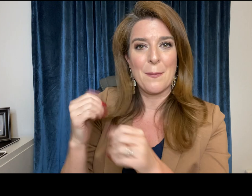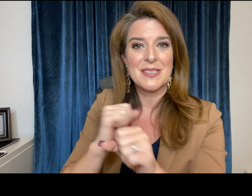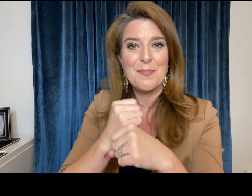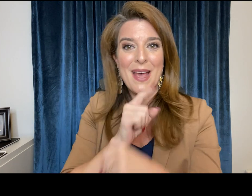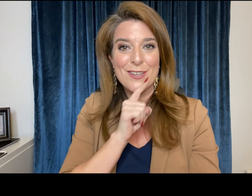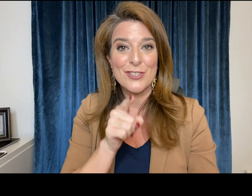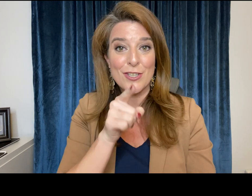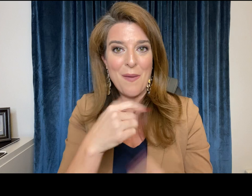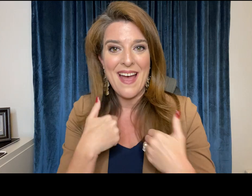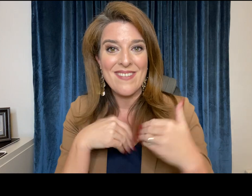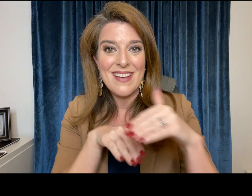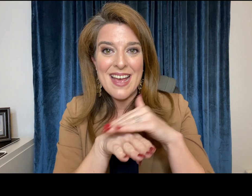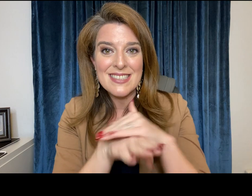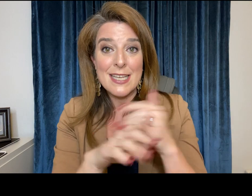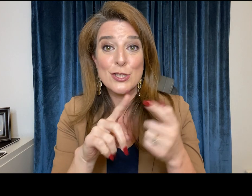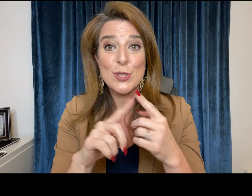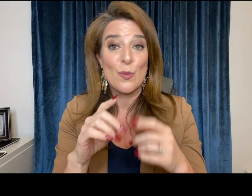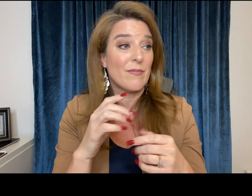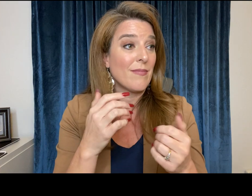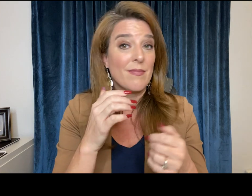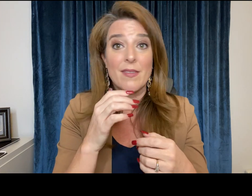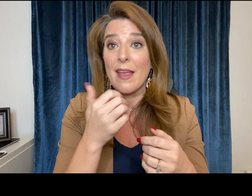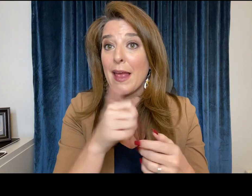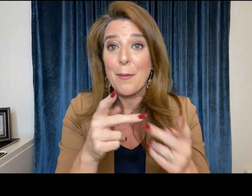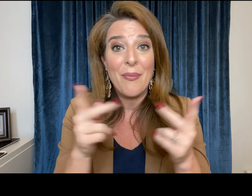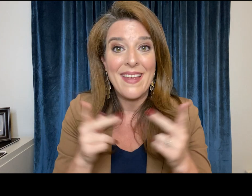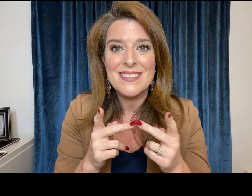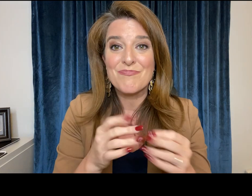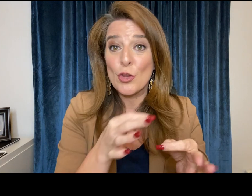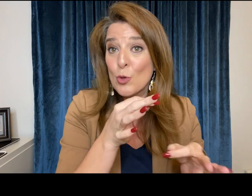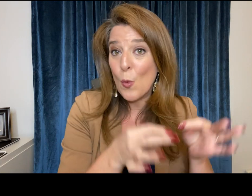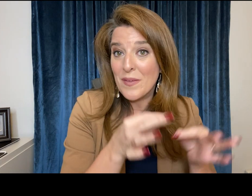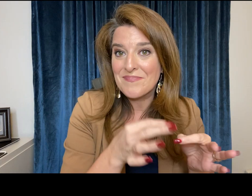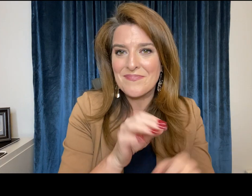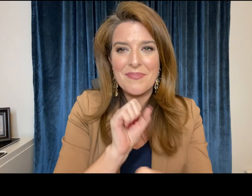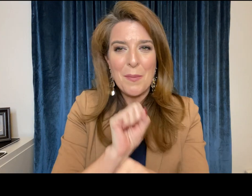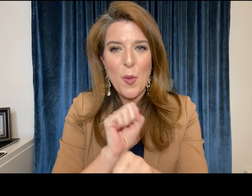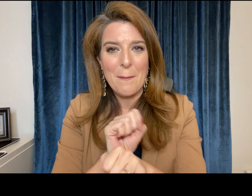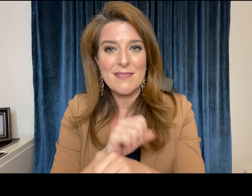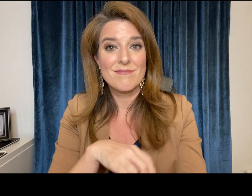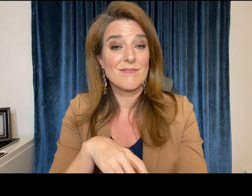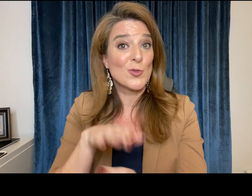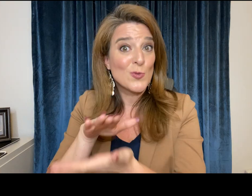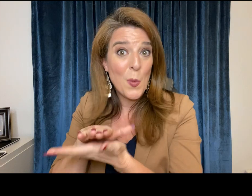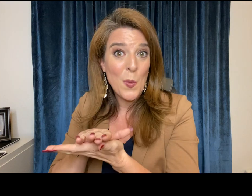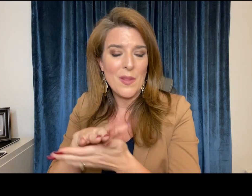or resource specialist has a job and their job is to make sure you have access to communication whether it's court